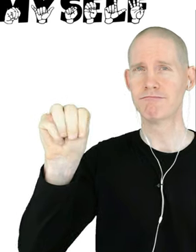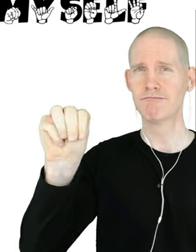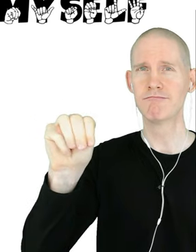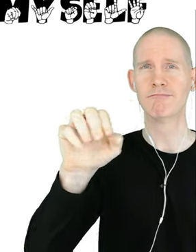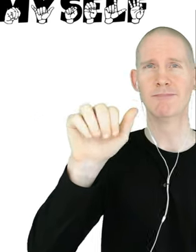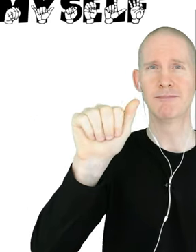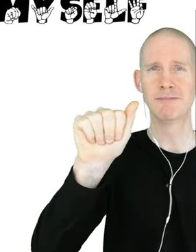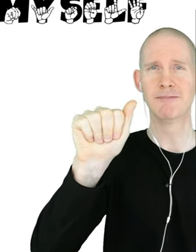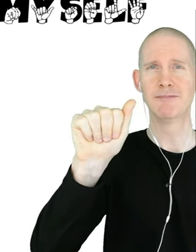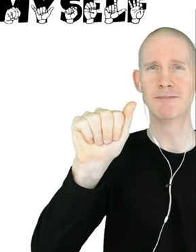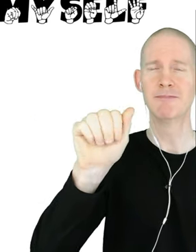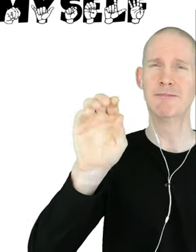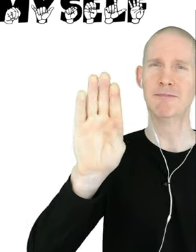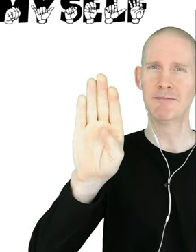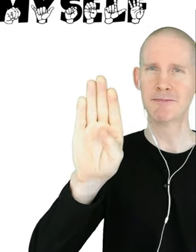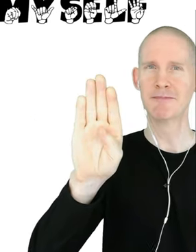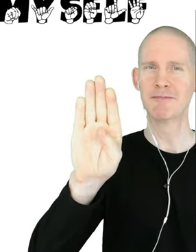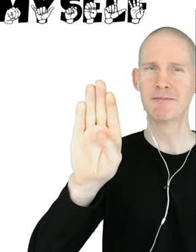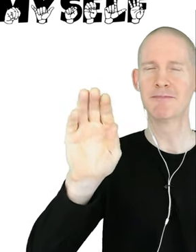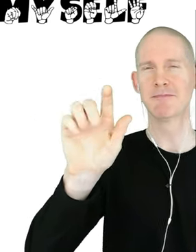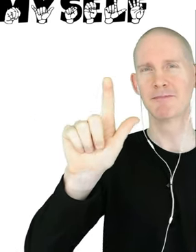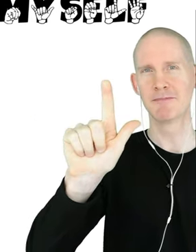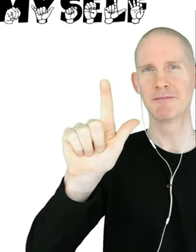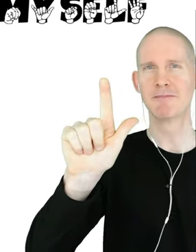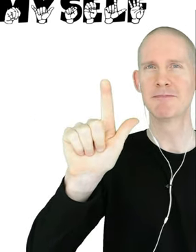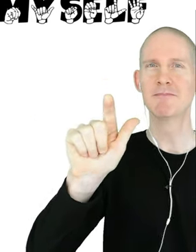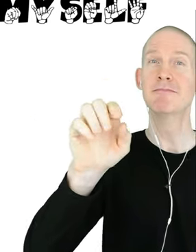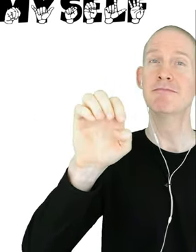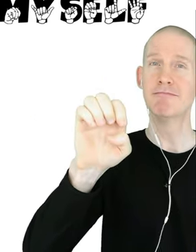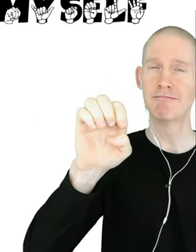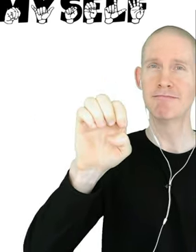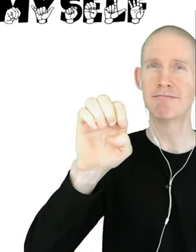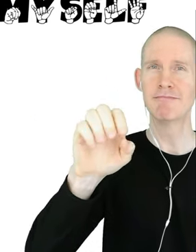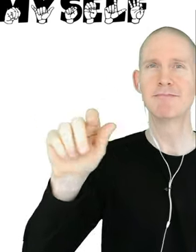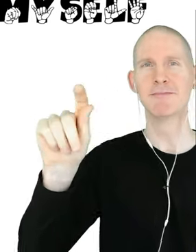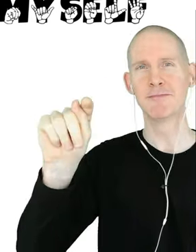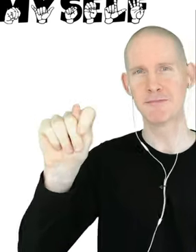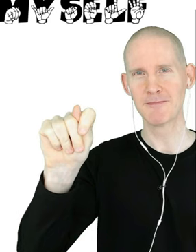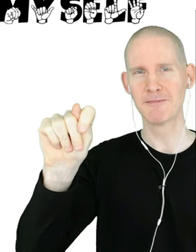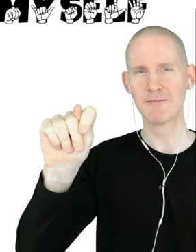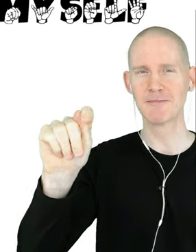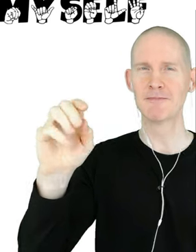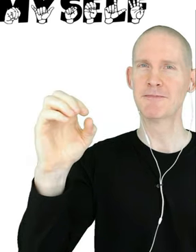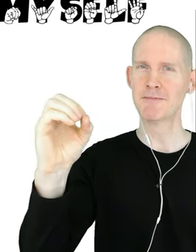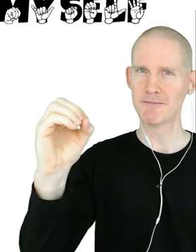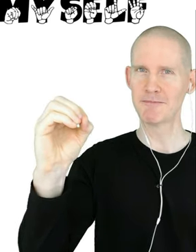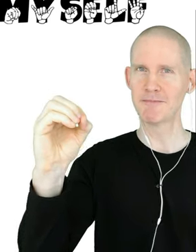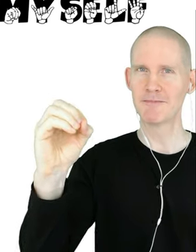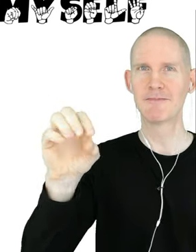I need a loneliness, to know there's nothing that I can't turn into confidence